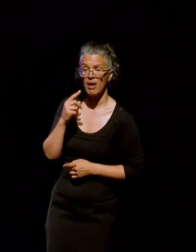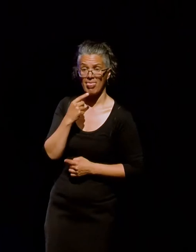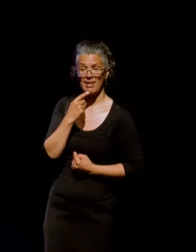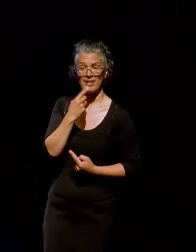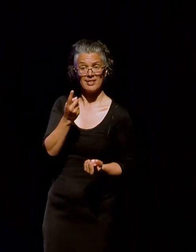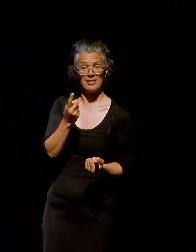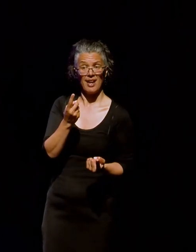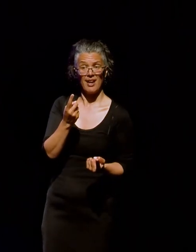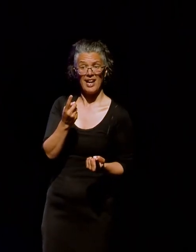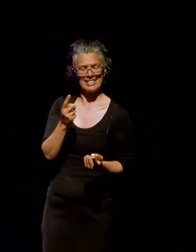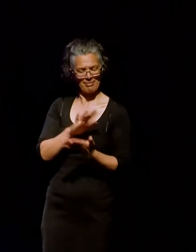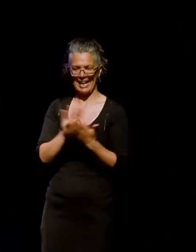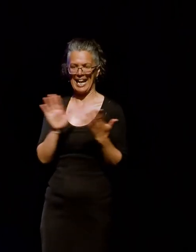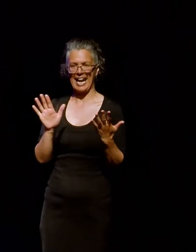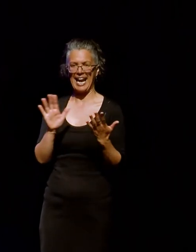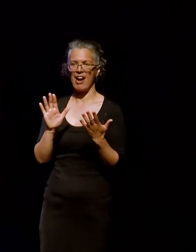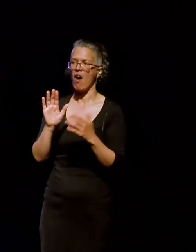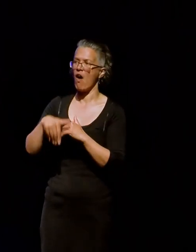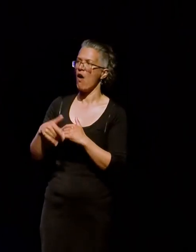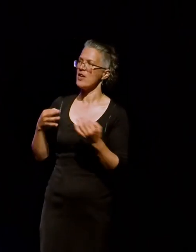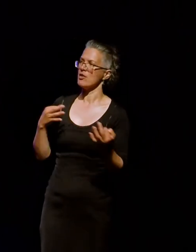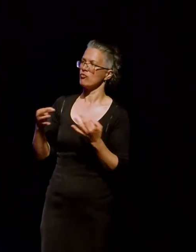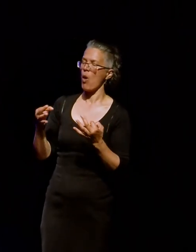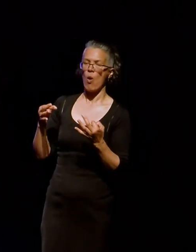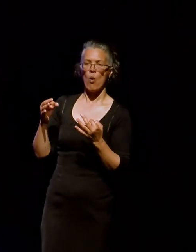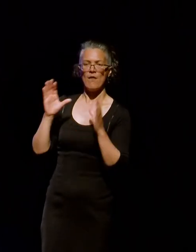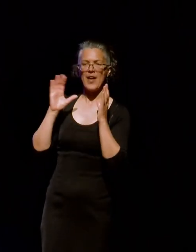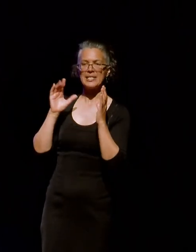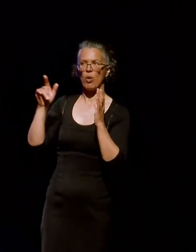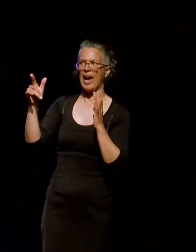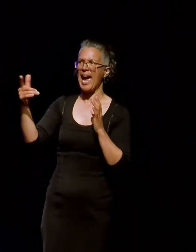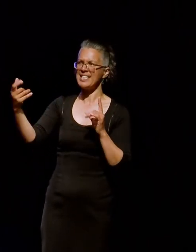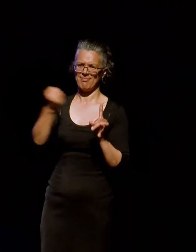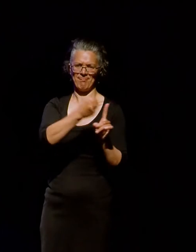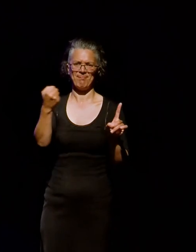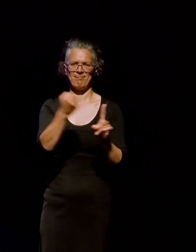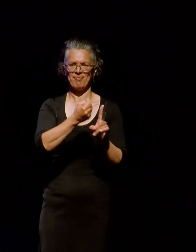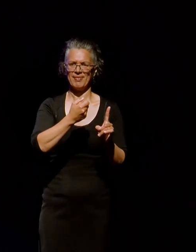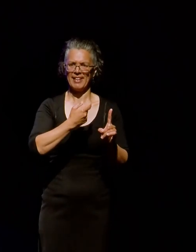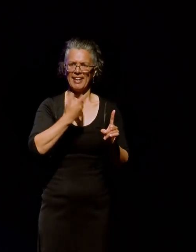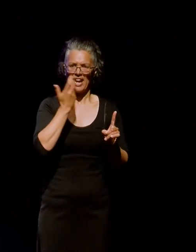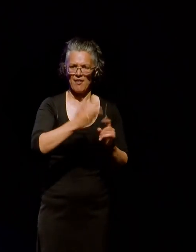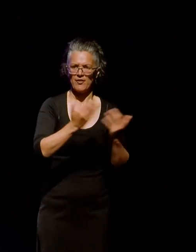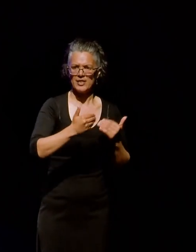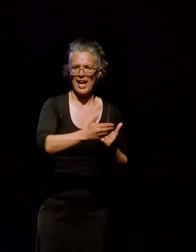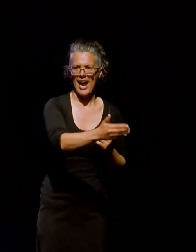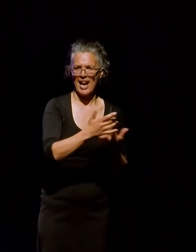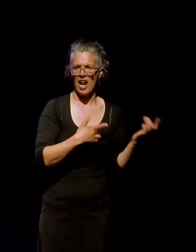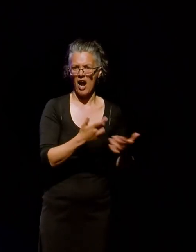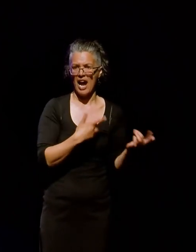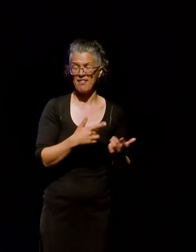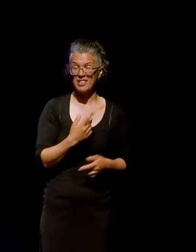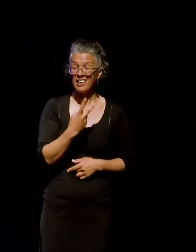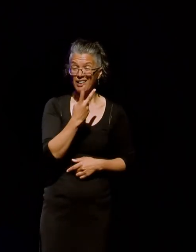clear about the kind of the role that Facebook plays in our life today. There's more than two people, two